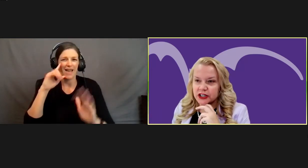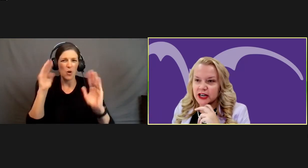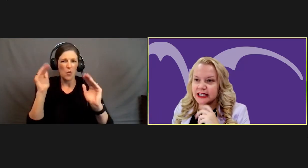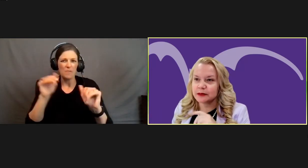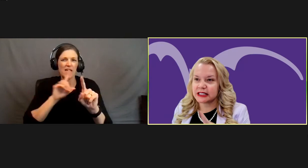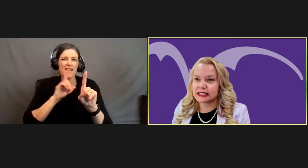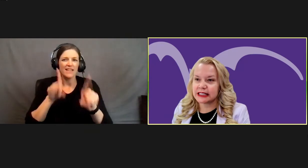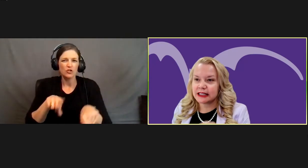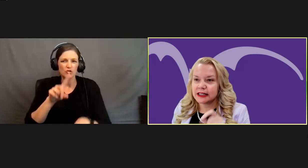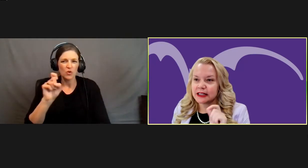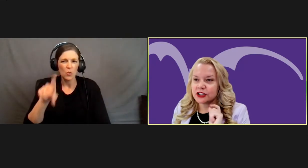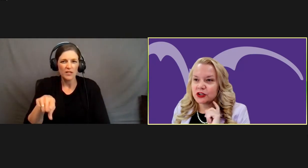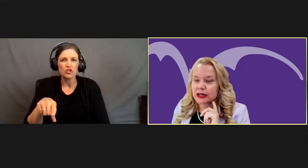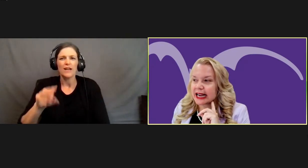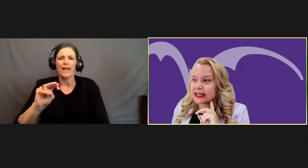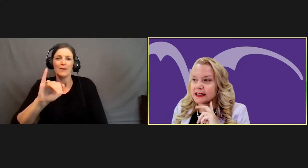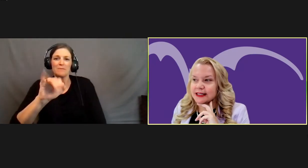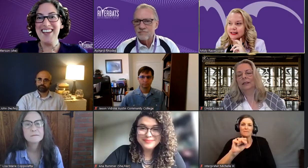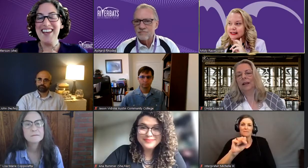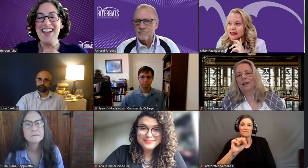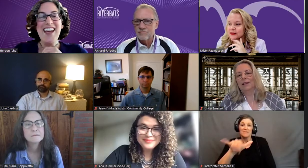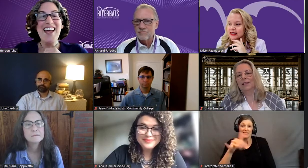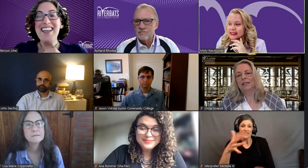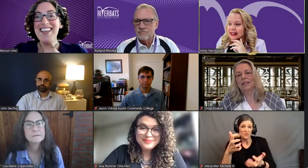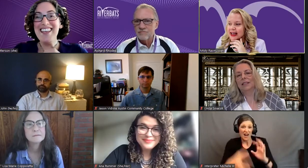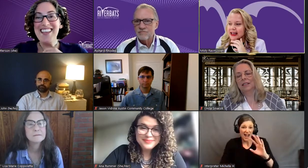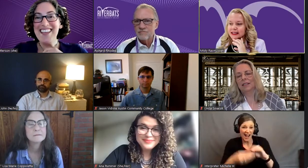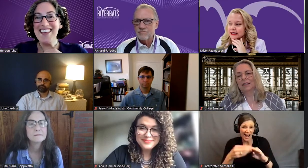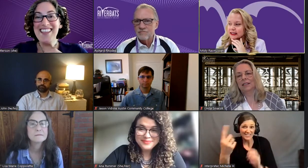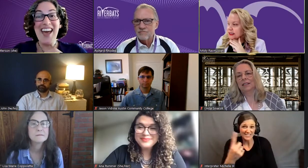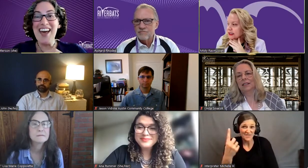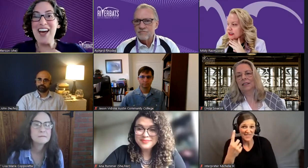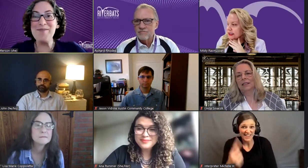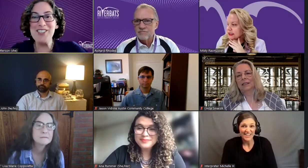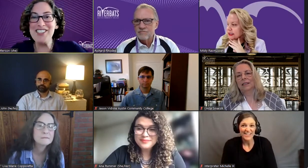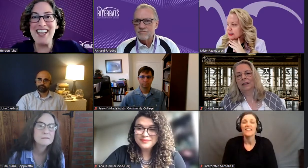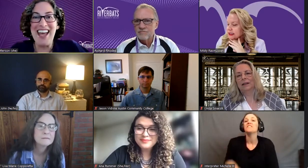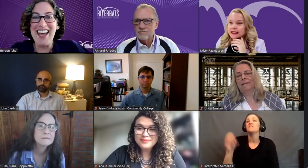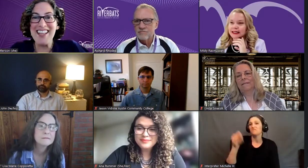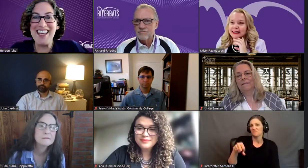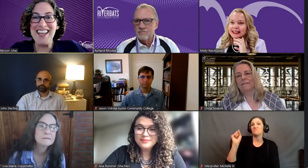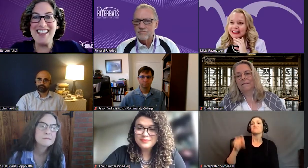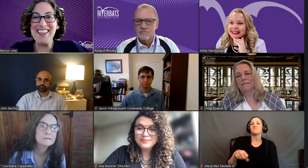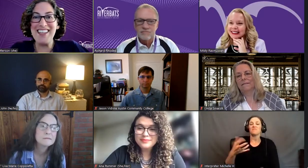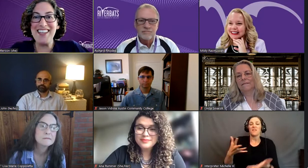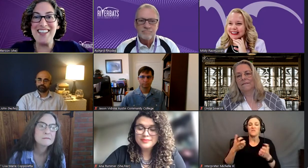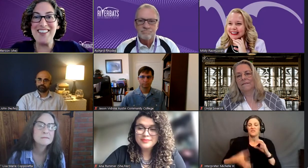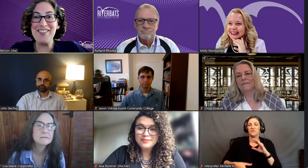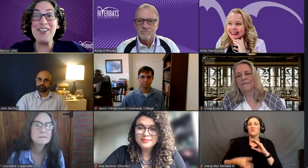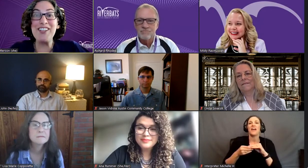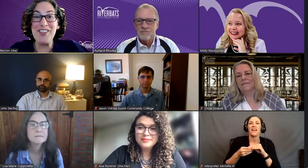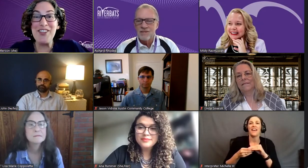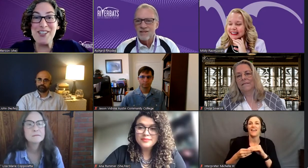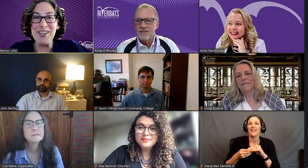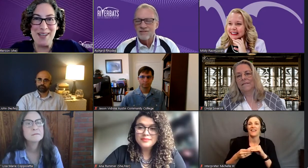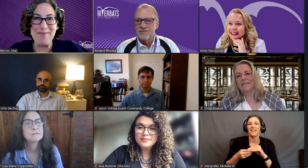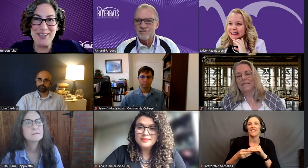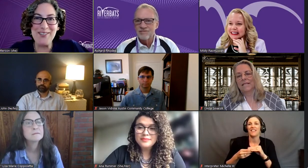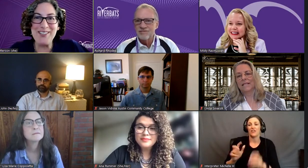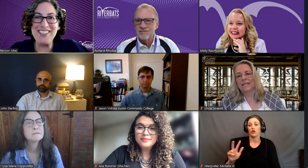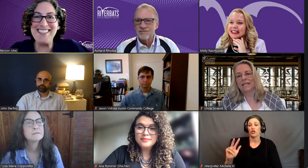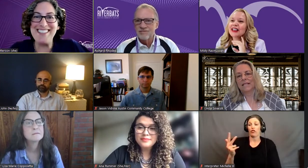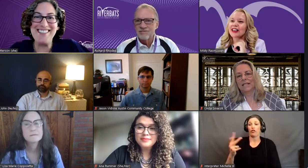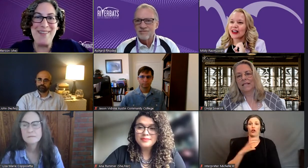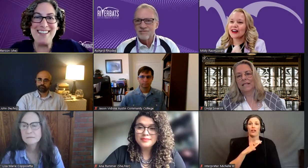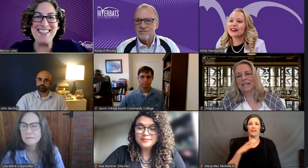question on it. And Missy, you want to add something to that? Yeah, I was just going to add that, uh, there is a third committee,